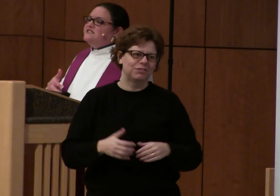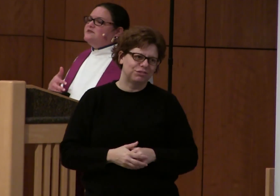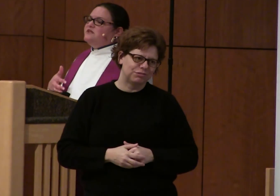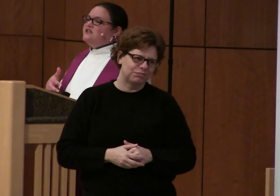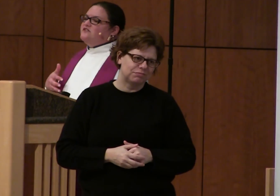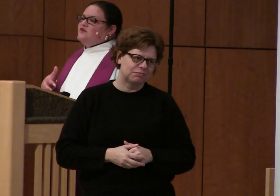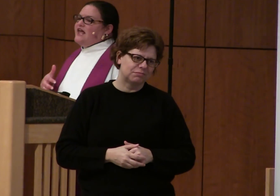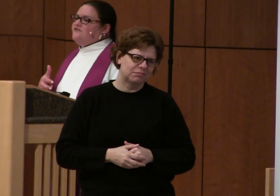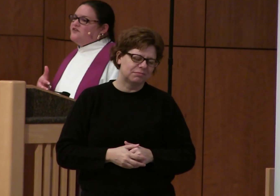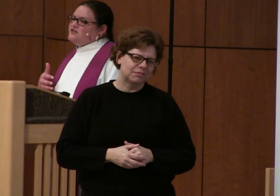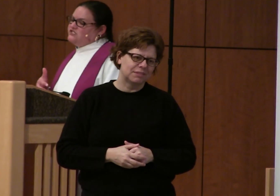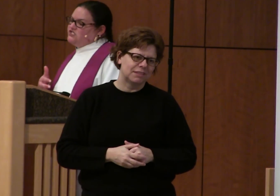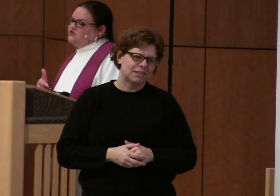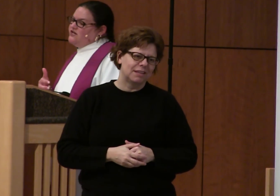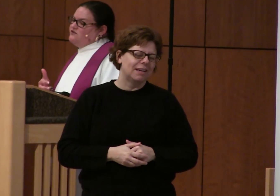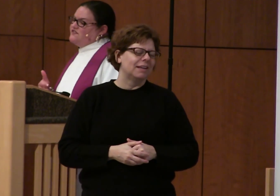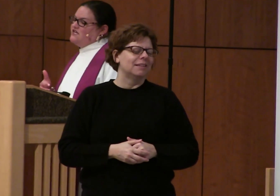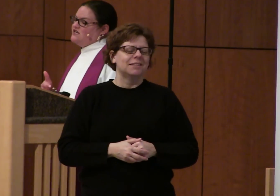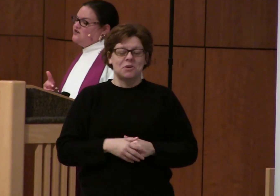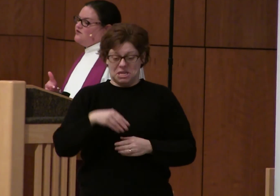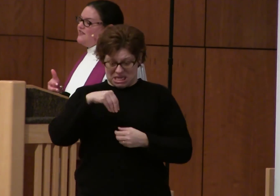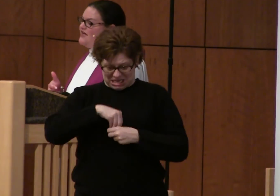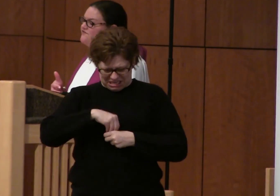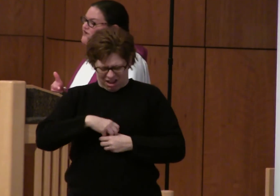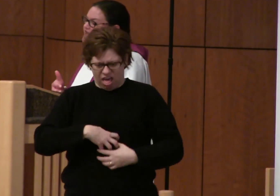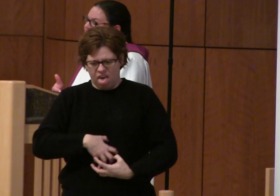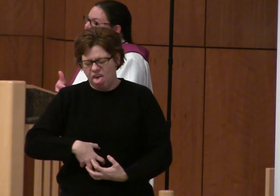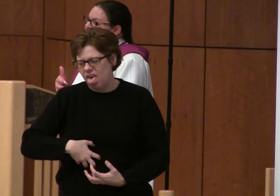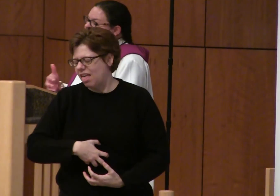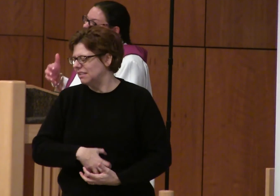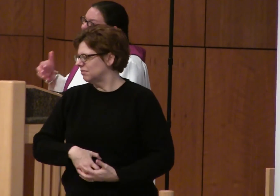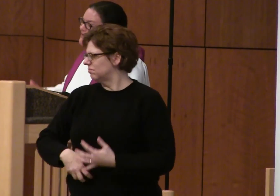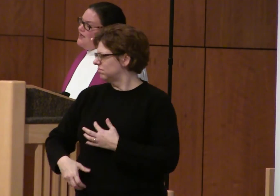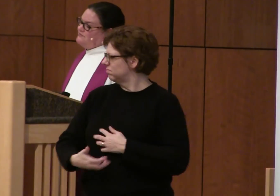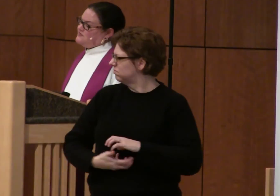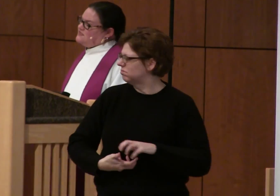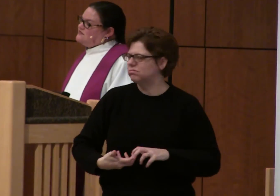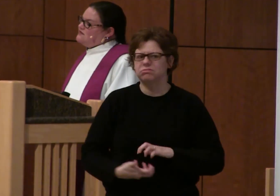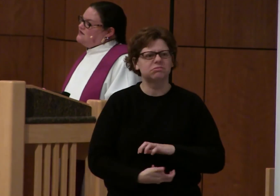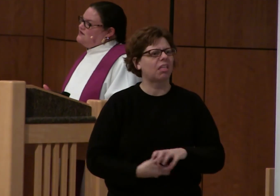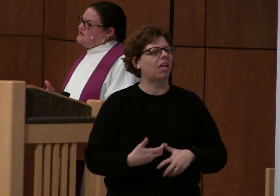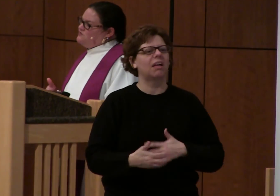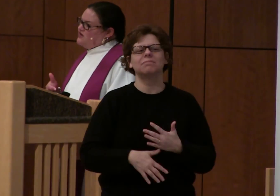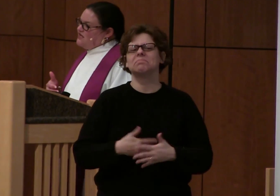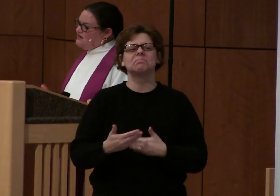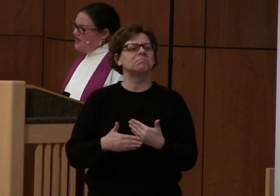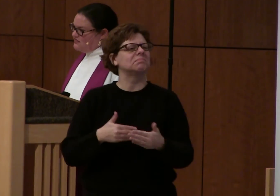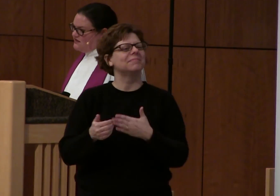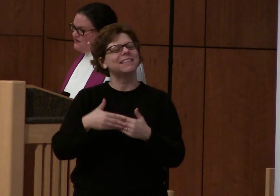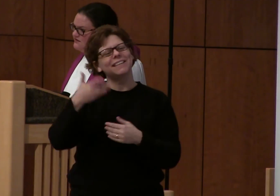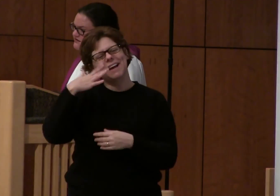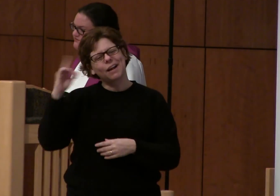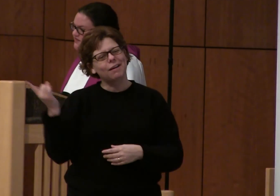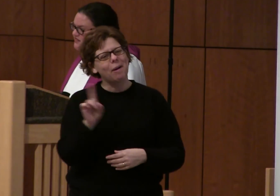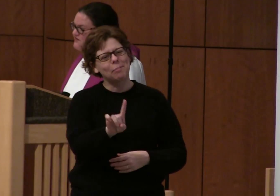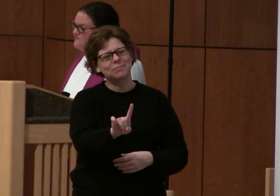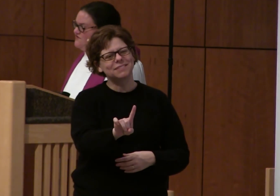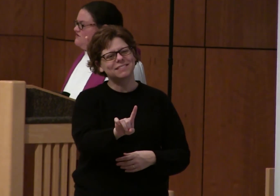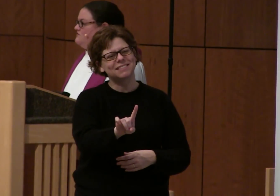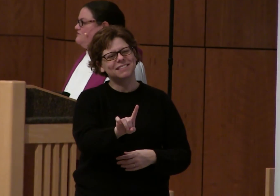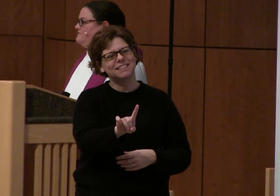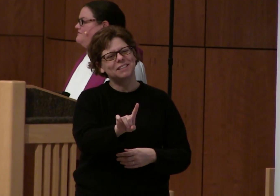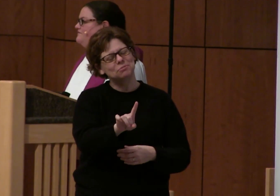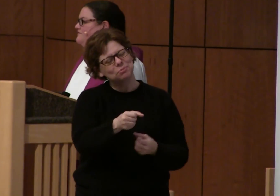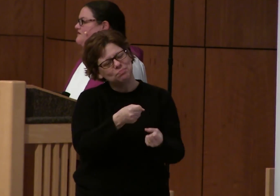And so into the middle of whatever is stirring within your life right now, God comes bringing nothing but